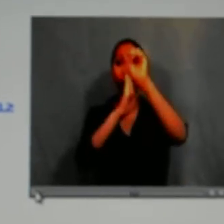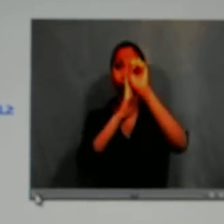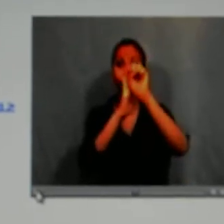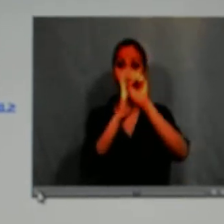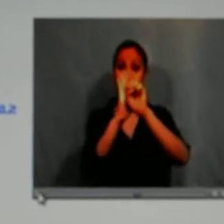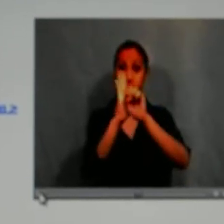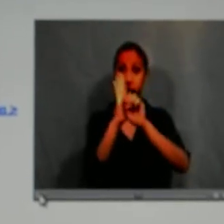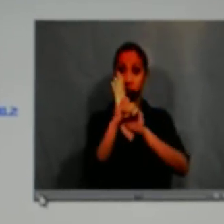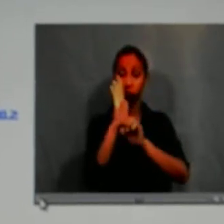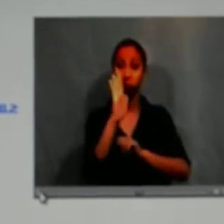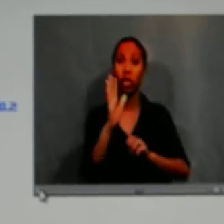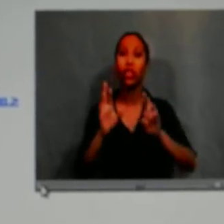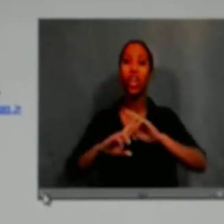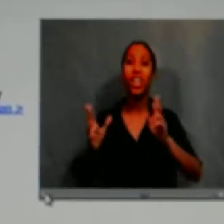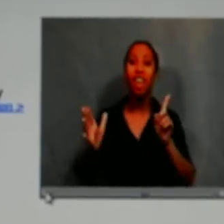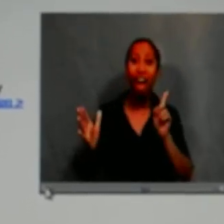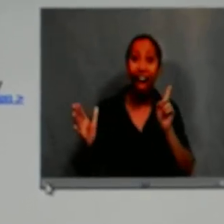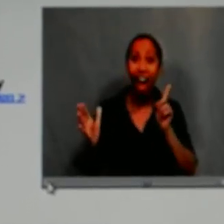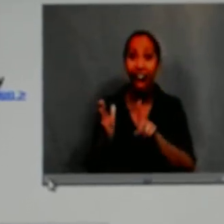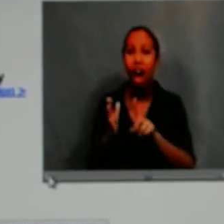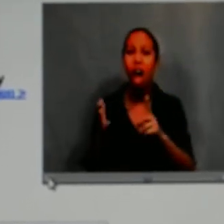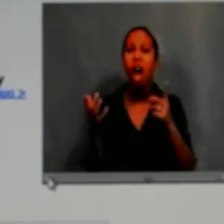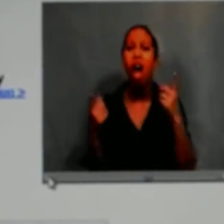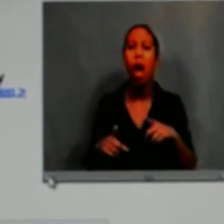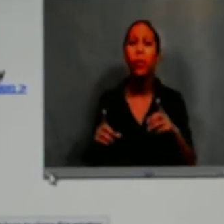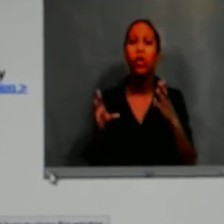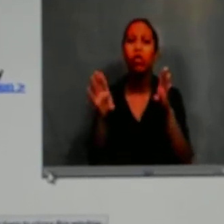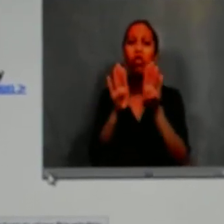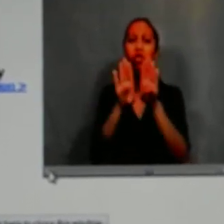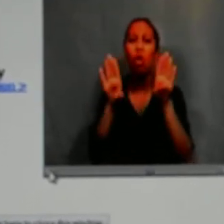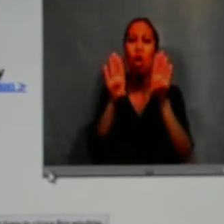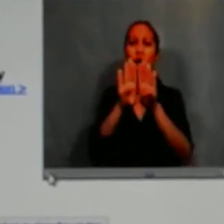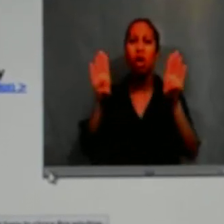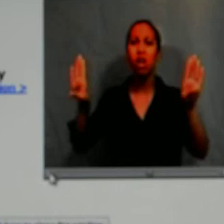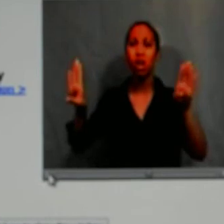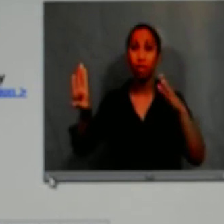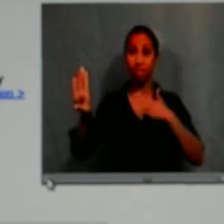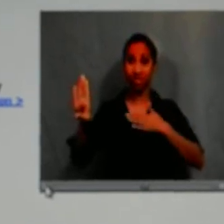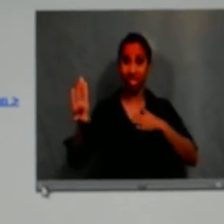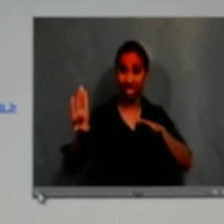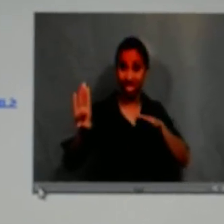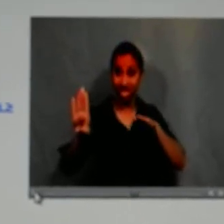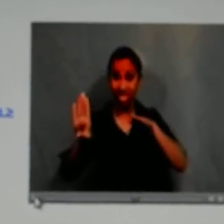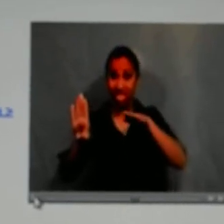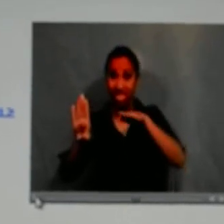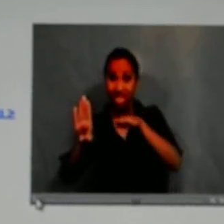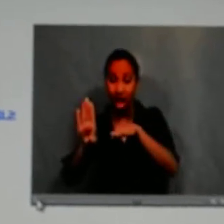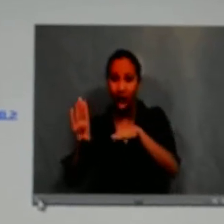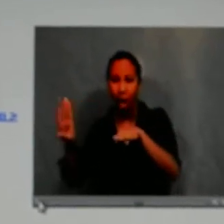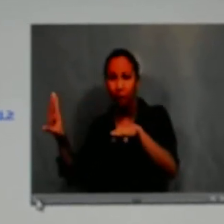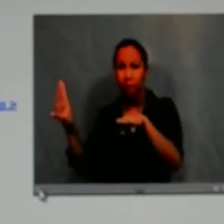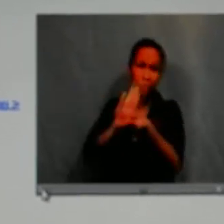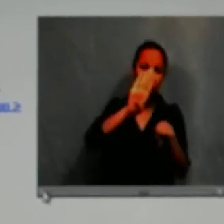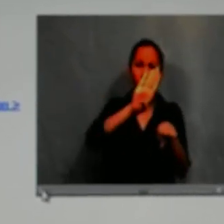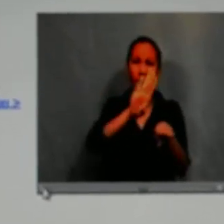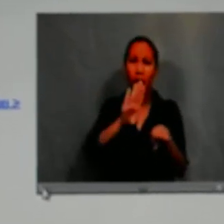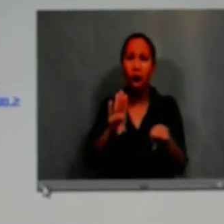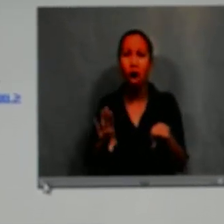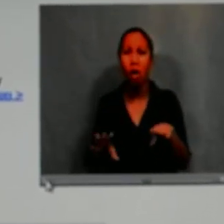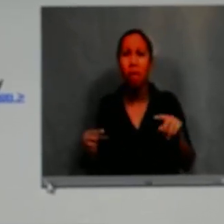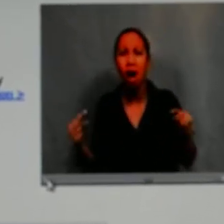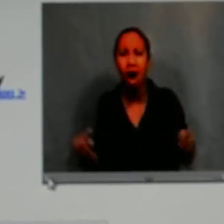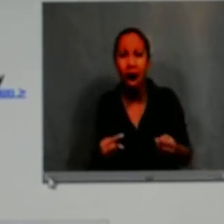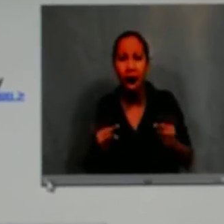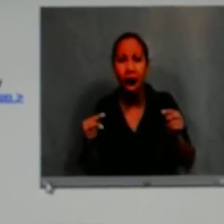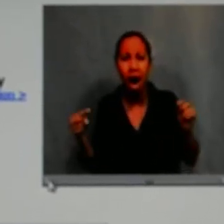But after the dentist was finished, I was ready to get into the elevator to go back down. And I started to walk